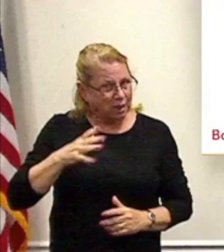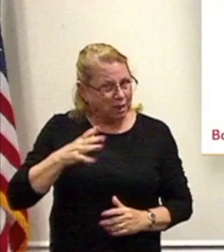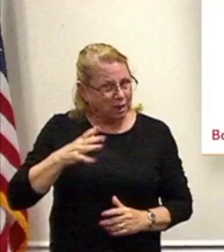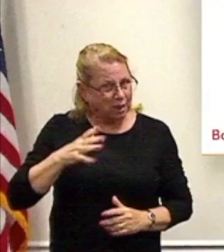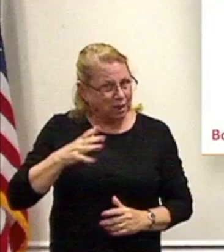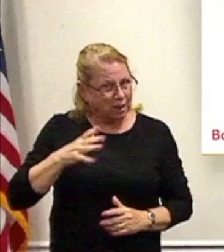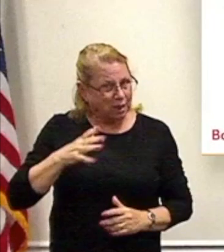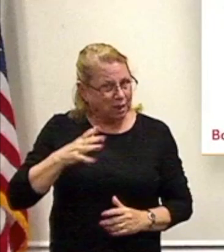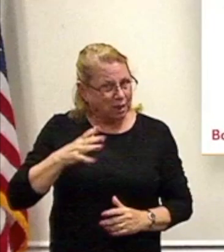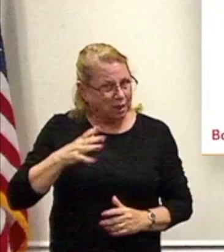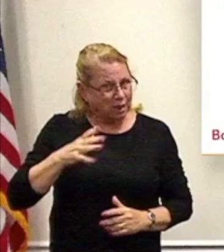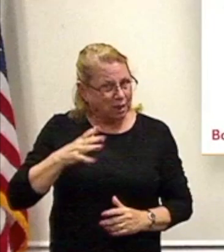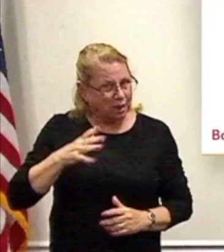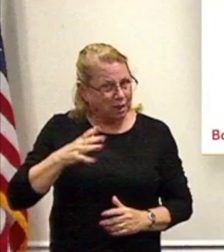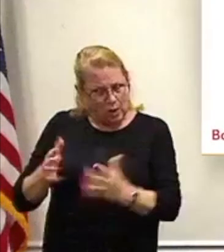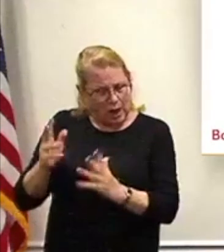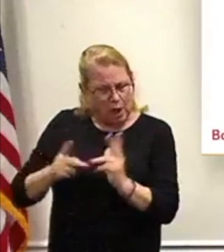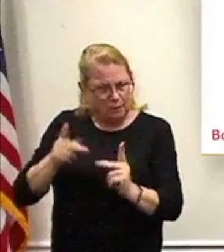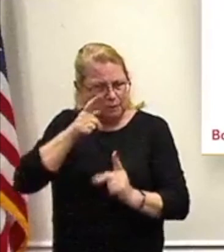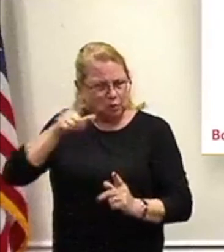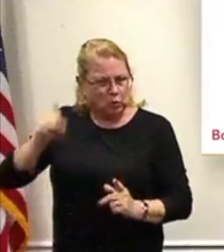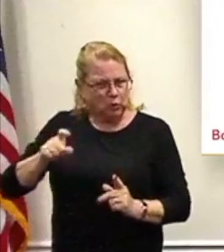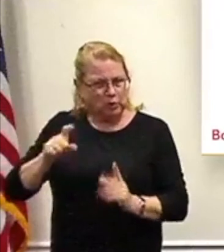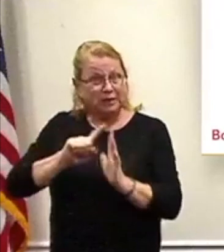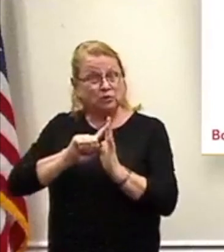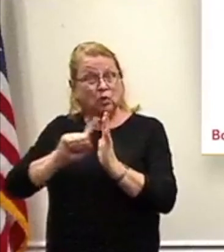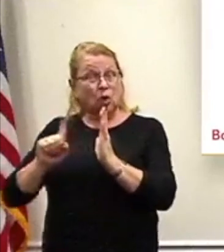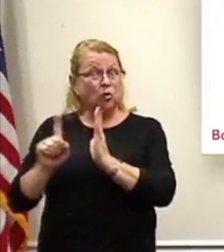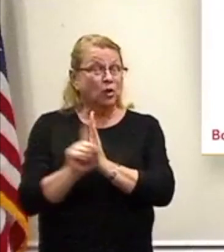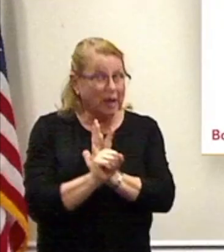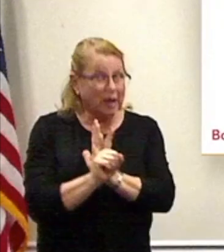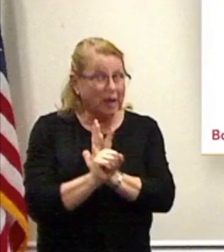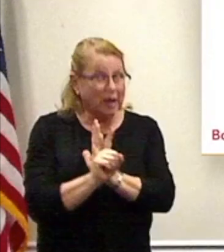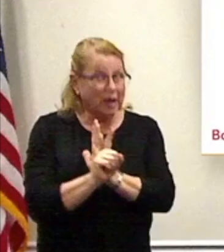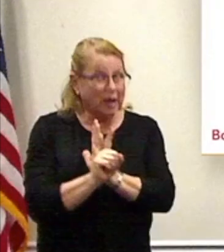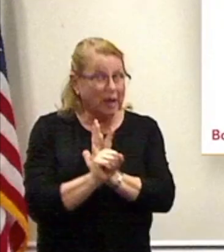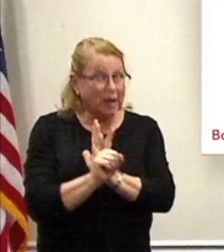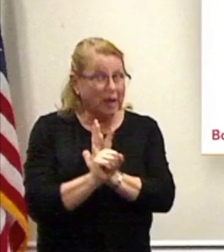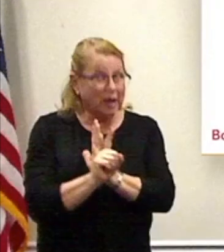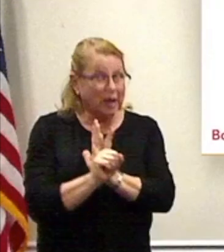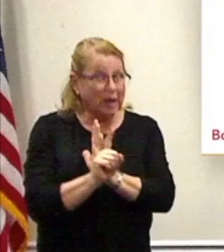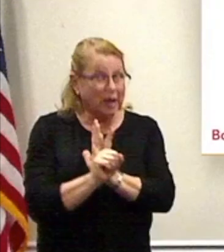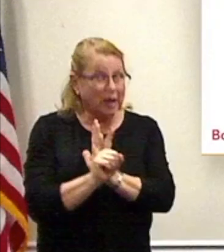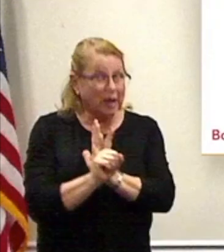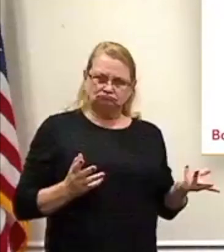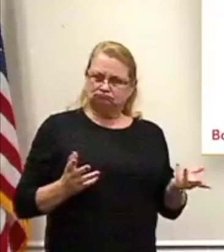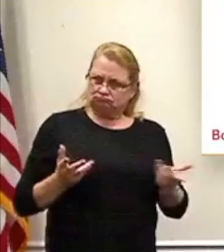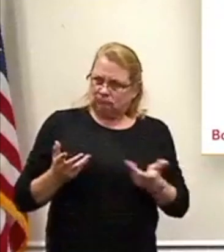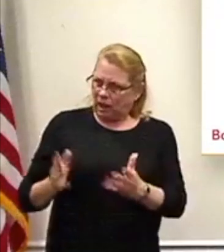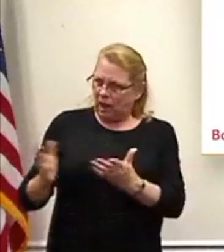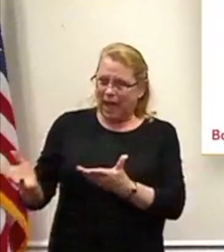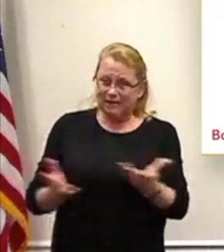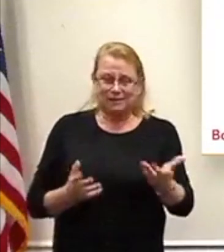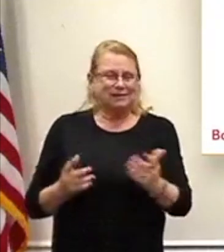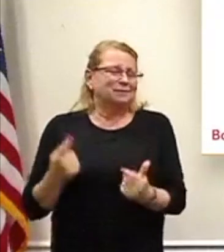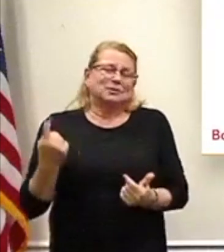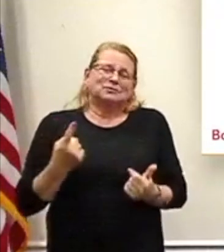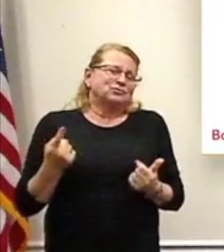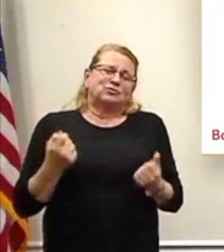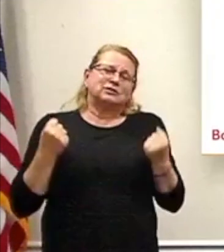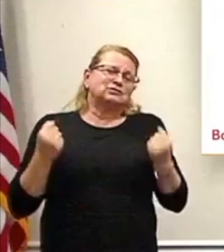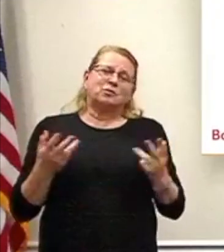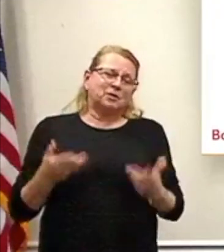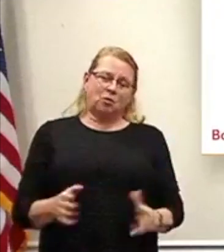those who need that assistance to jump ahead and get through the poll – those lines. But there's only so many ways you can vote in